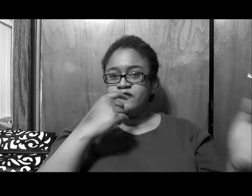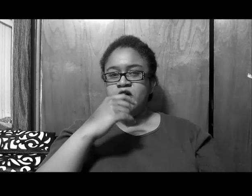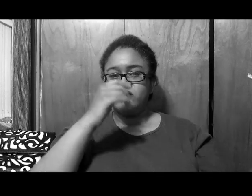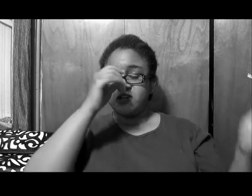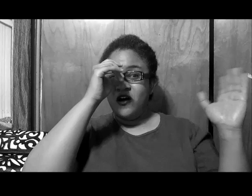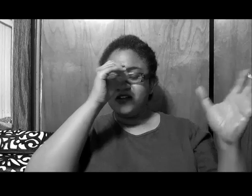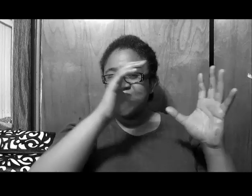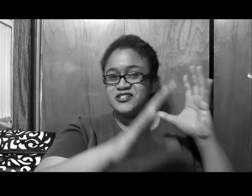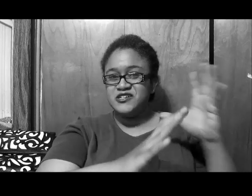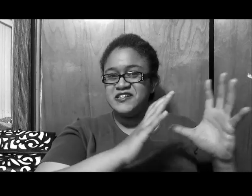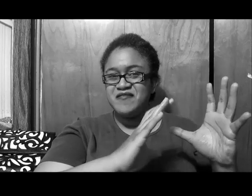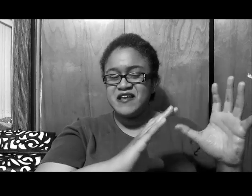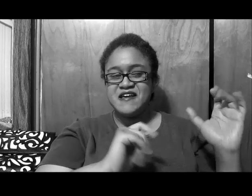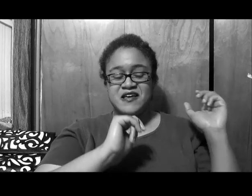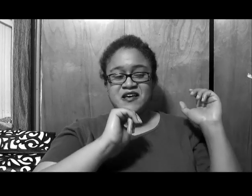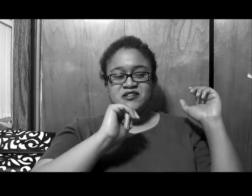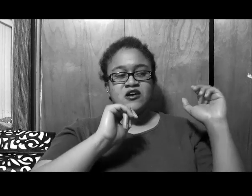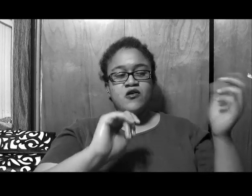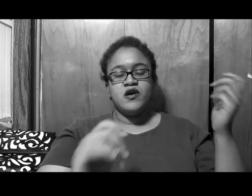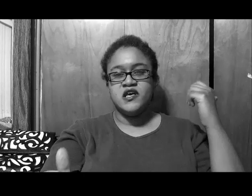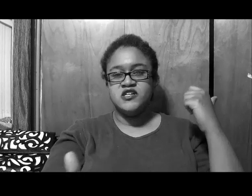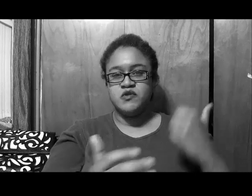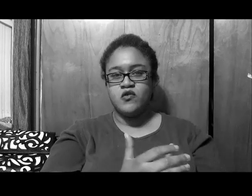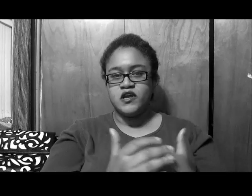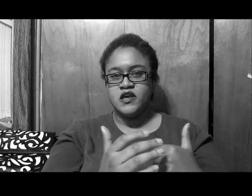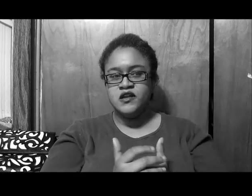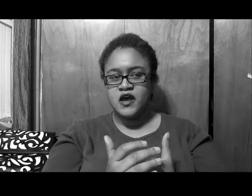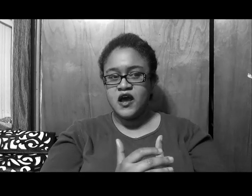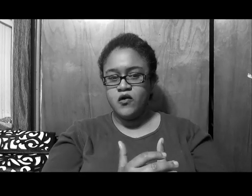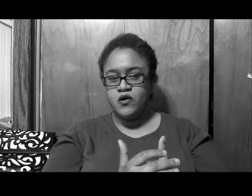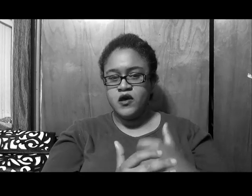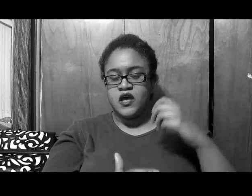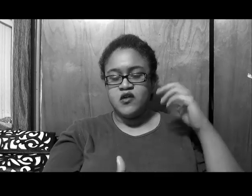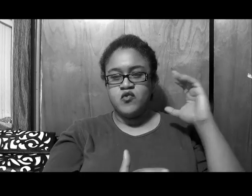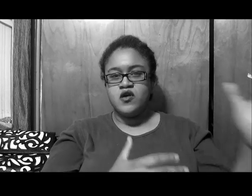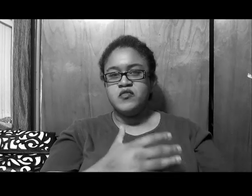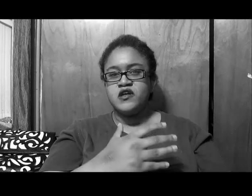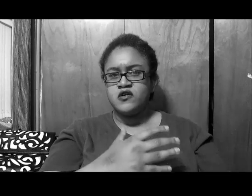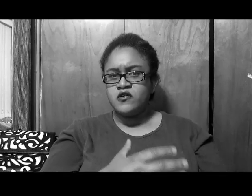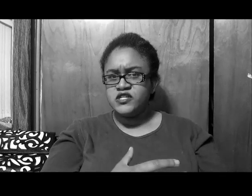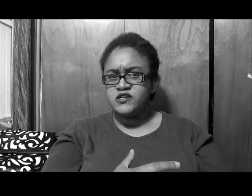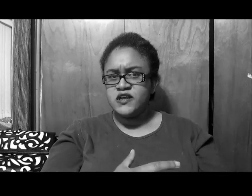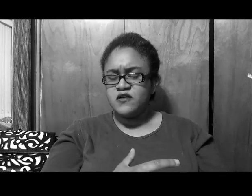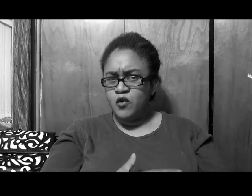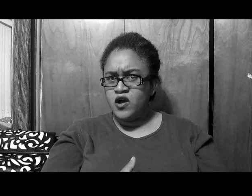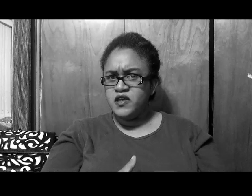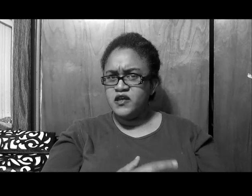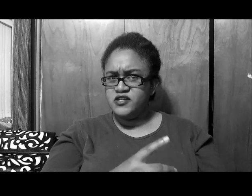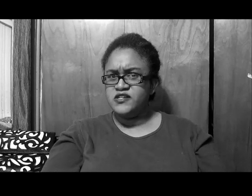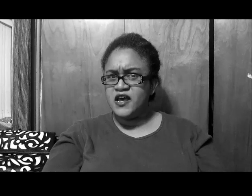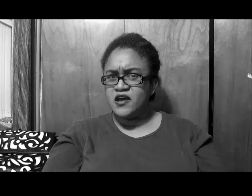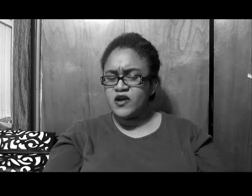the phones, all attached to the same thing, so, it's been going in and out, and we're going to get the earliest appointment until today, okay,